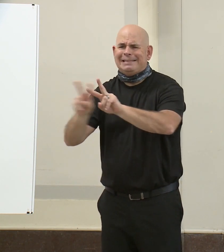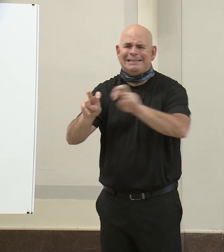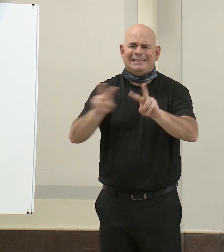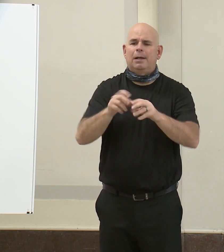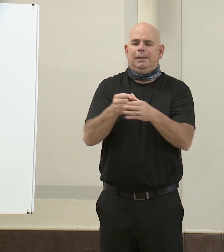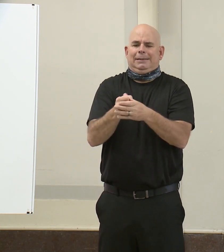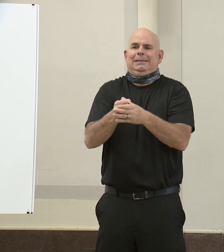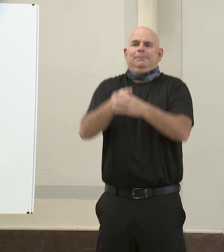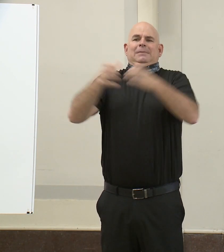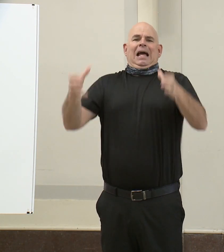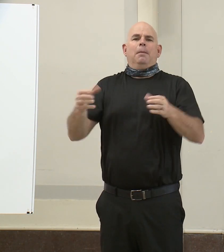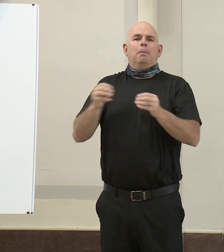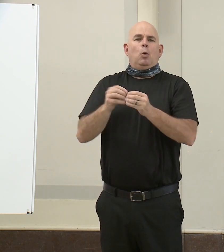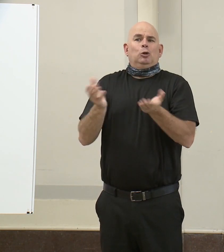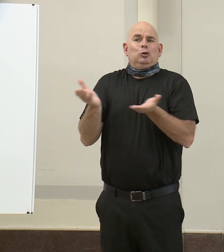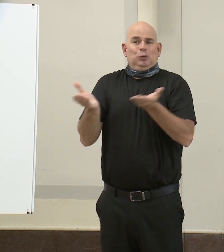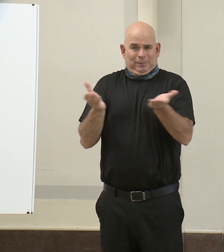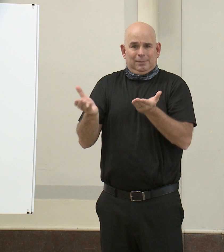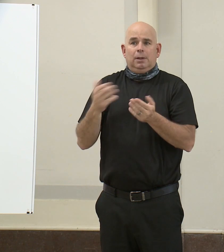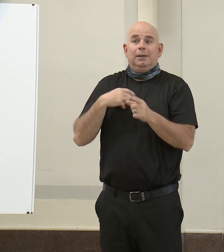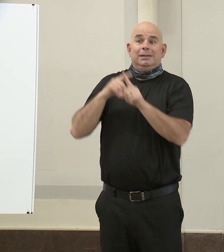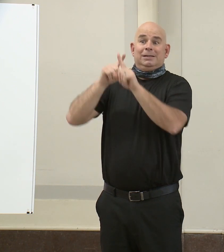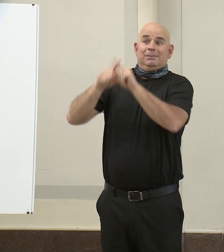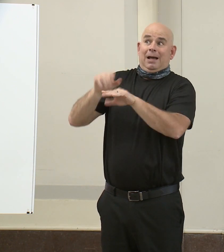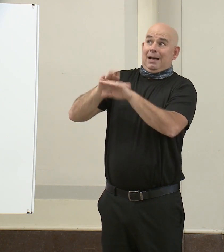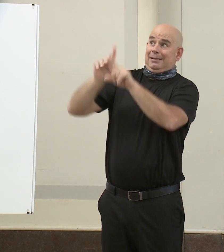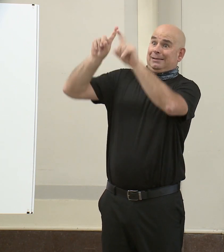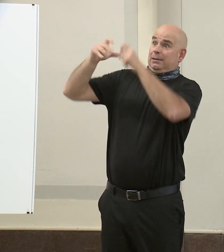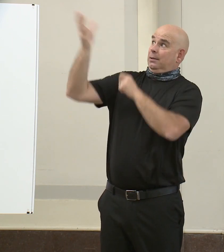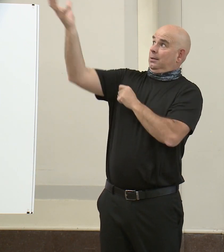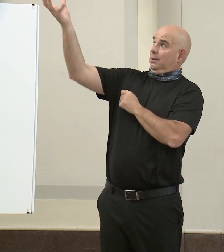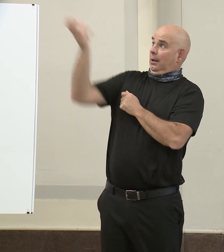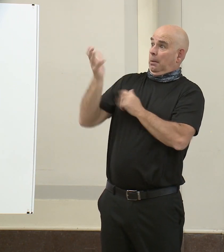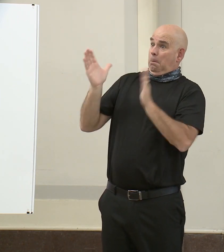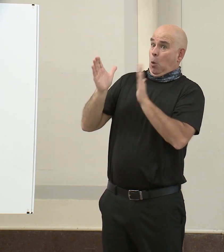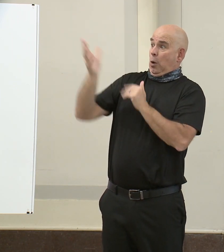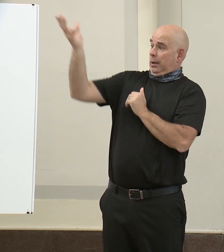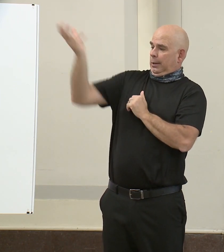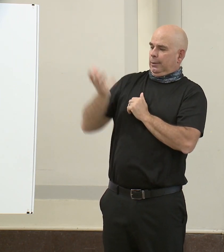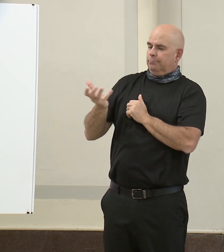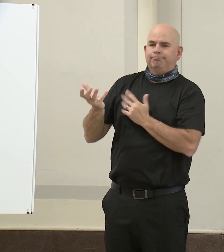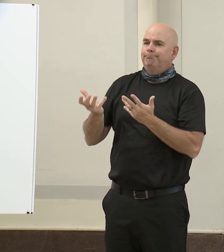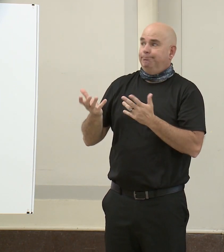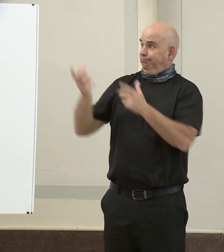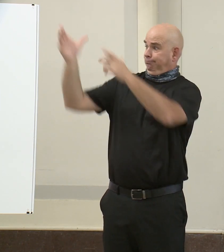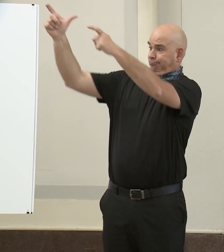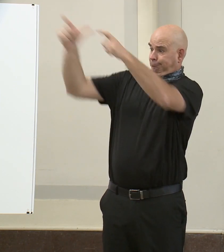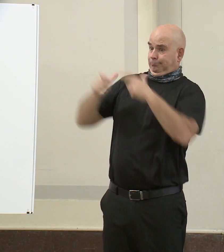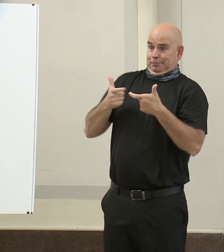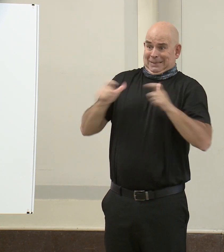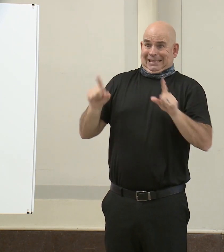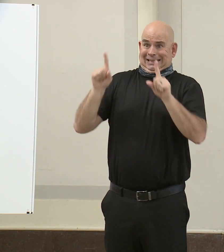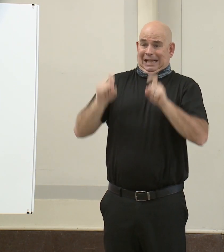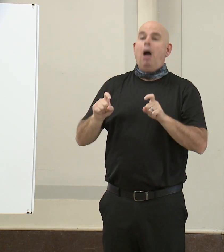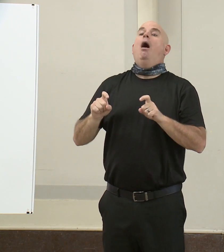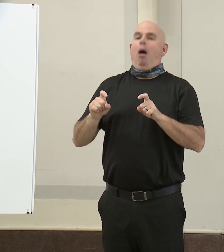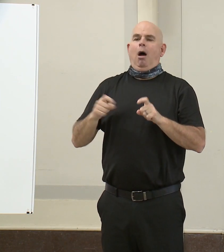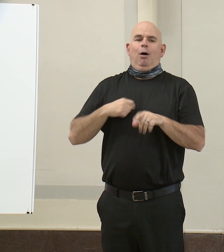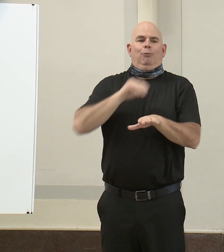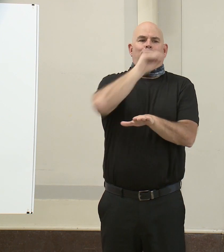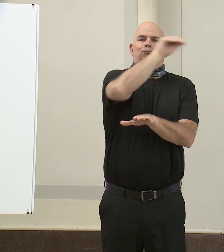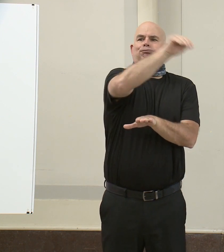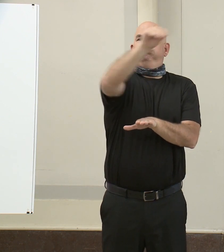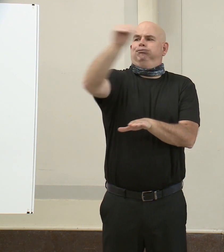the tests we have access to. We hope to be able to expand to multiple sites in the future. Until that time, again,